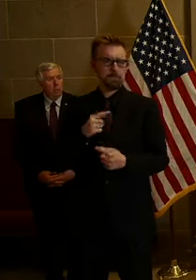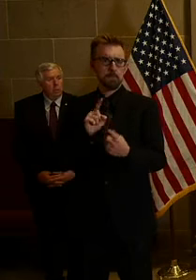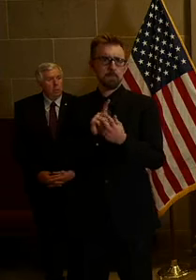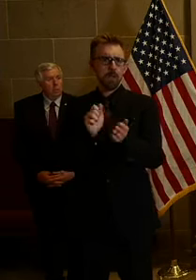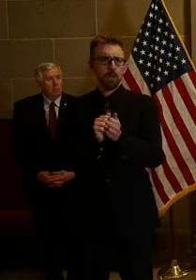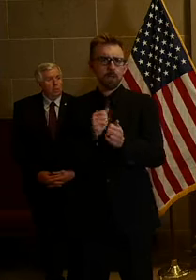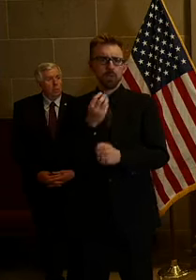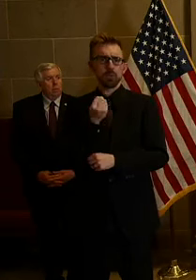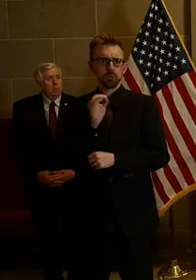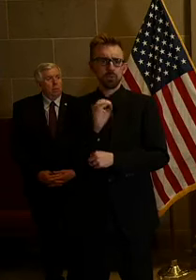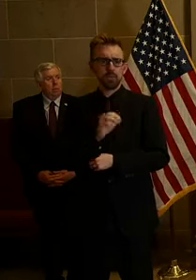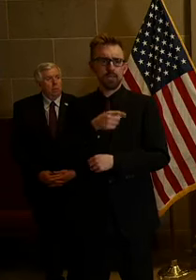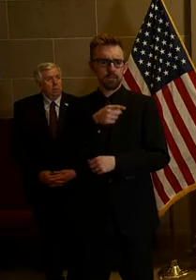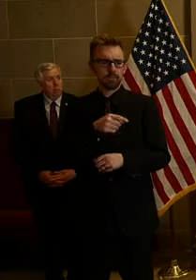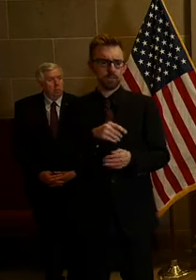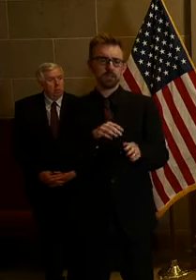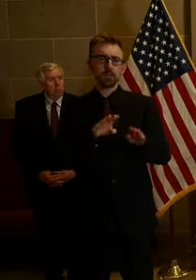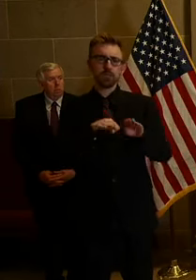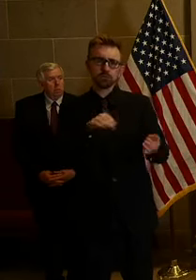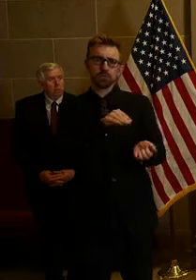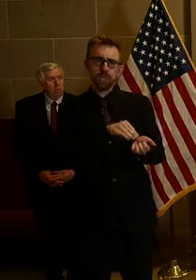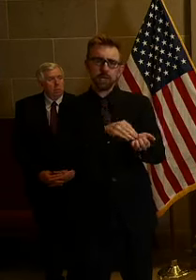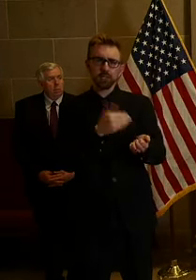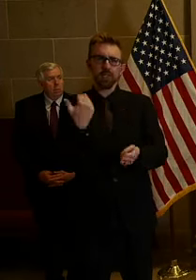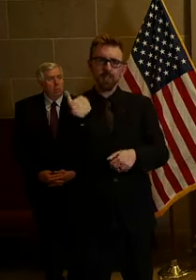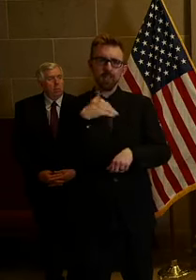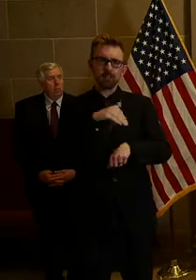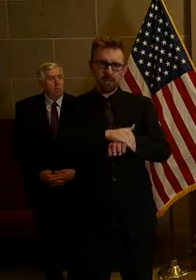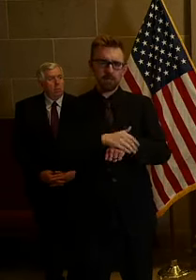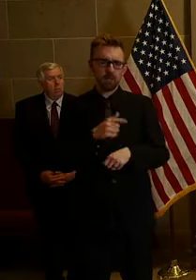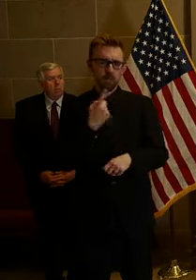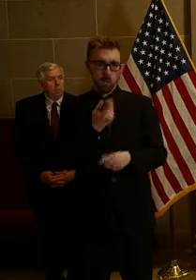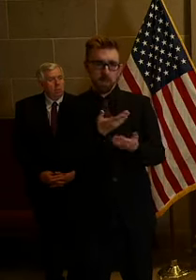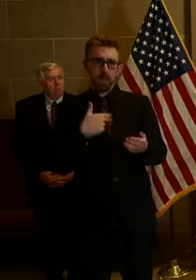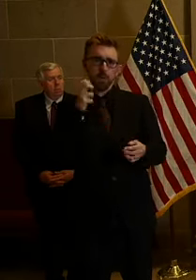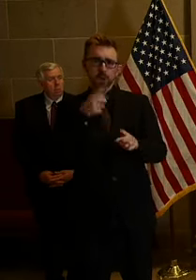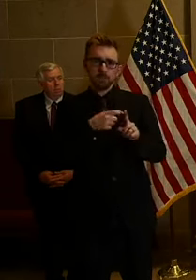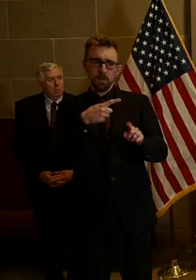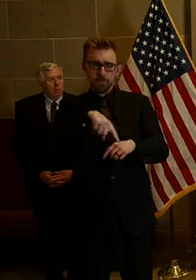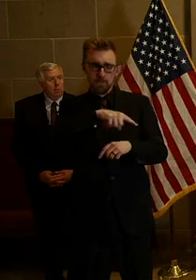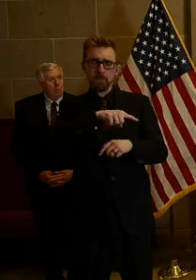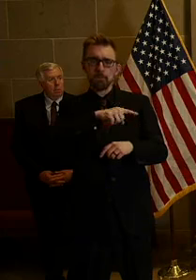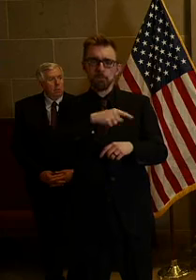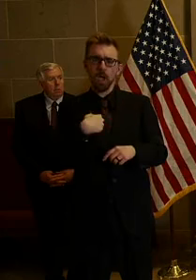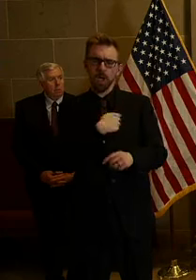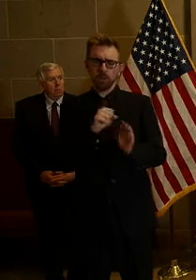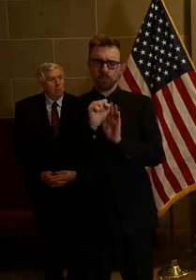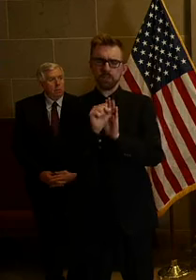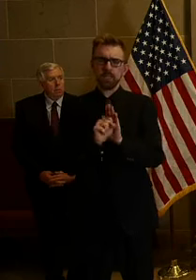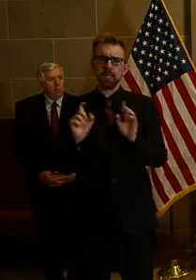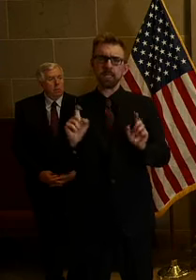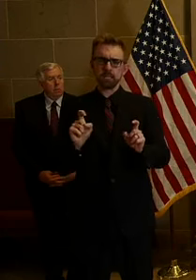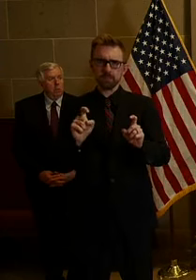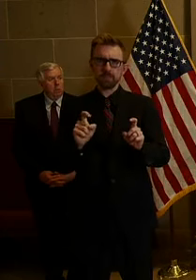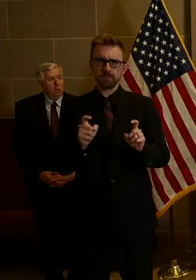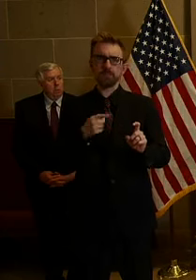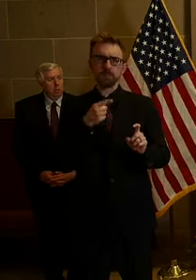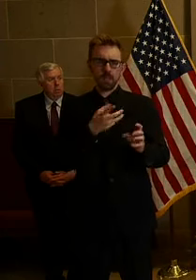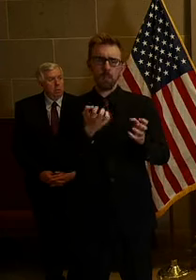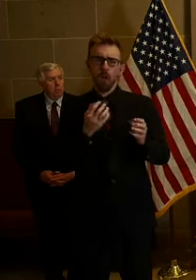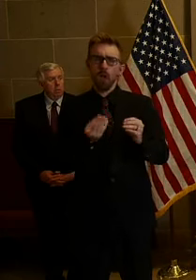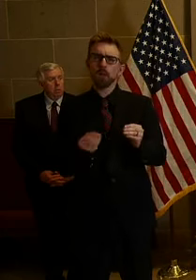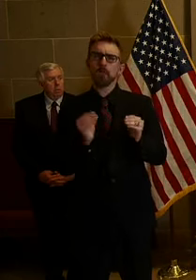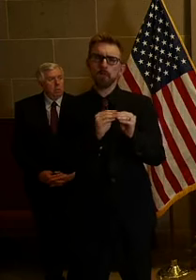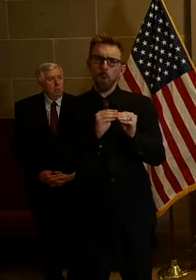pediatricians last night. And one thing we've heard from them is with our state testing, they very much would like more